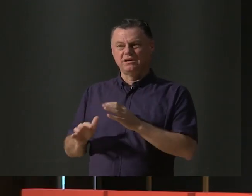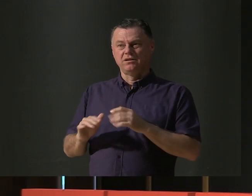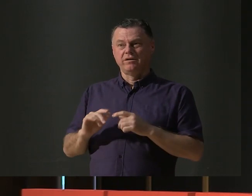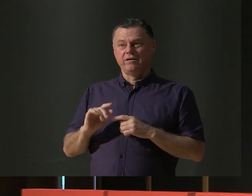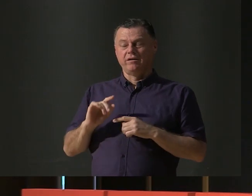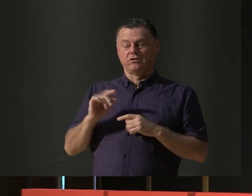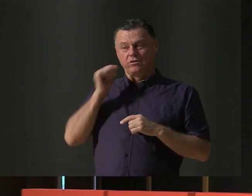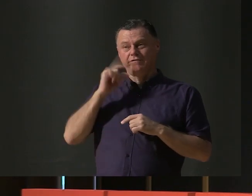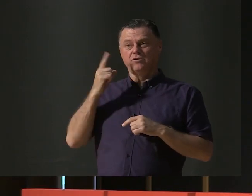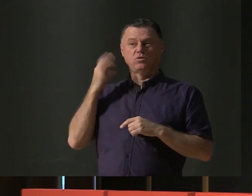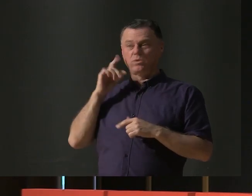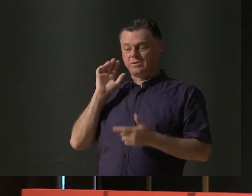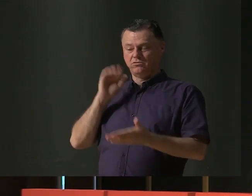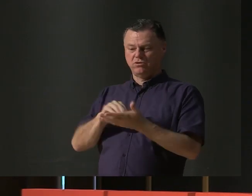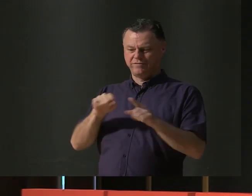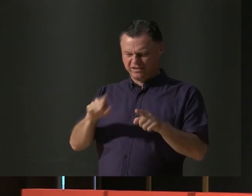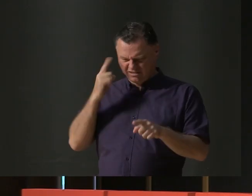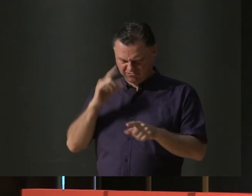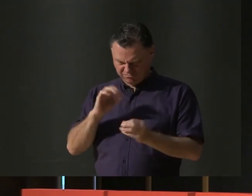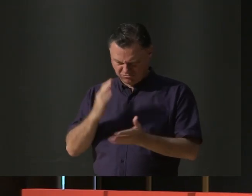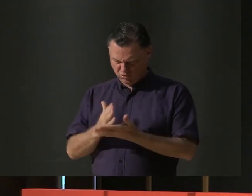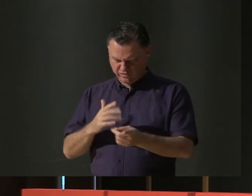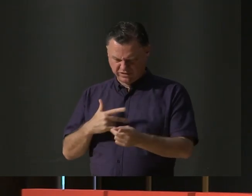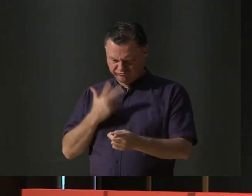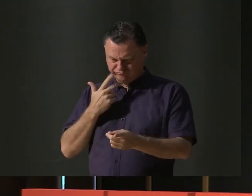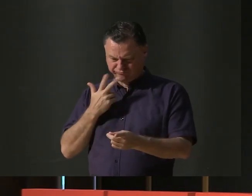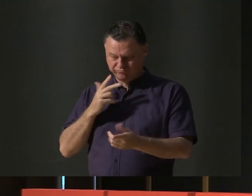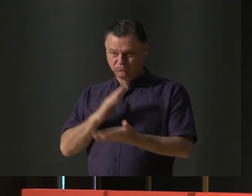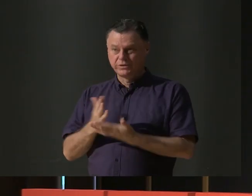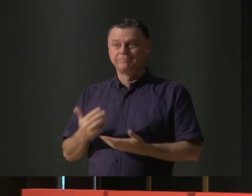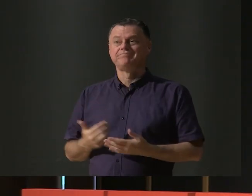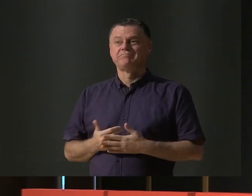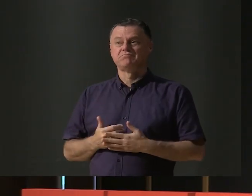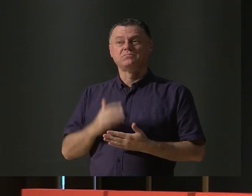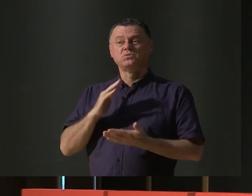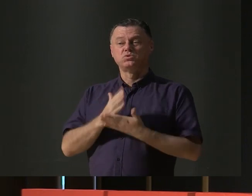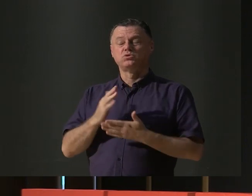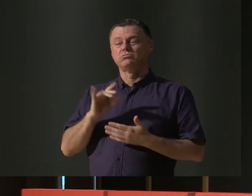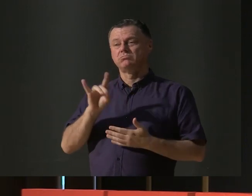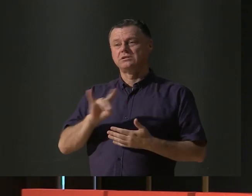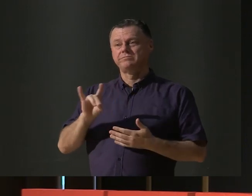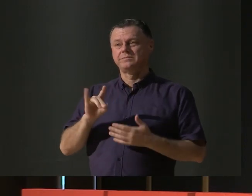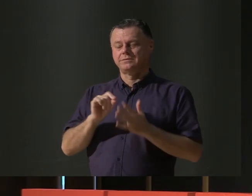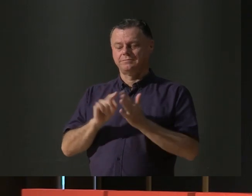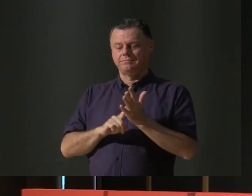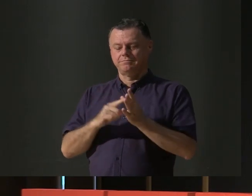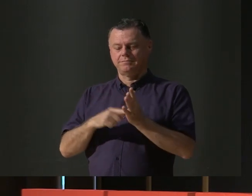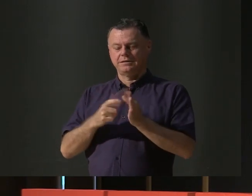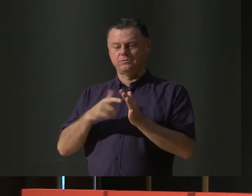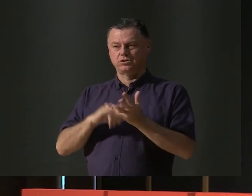I've been lucky to be up close and personal with this animal as part of my PhD research. But it all began when I volunteered